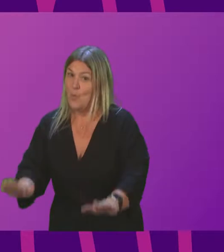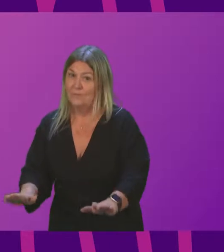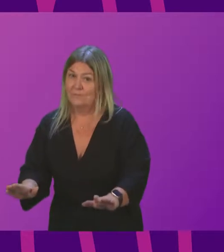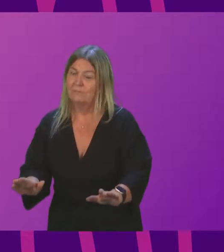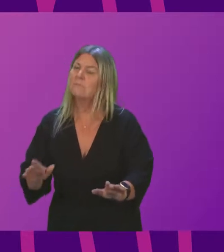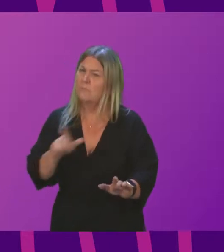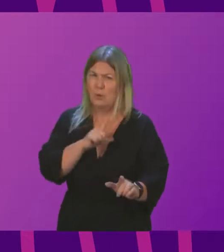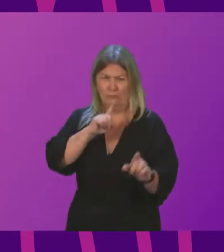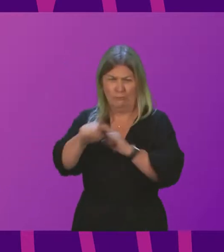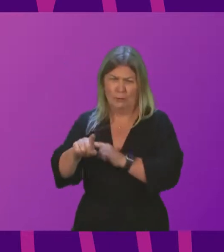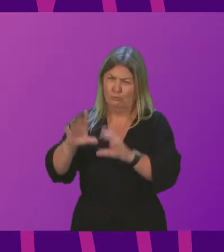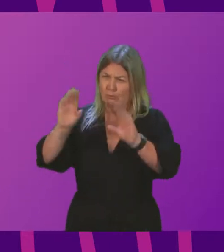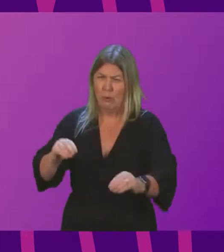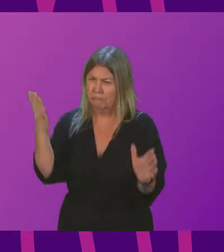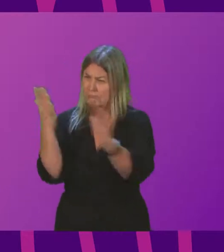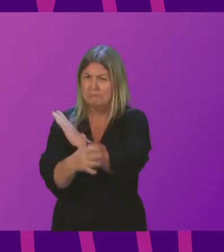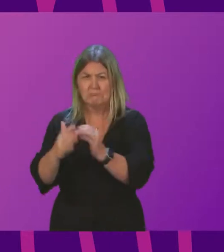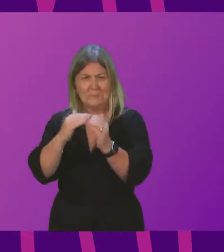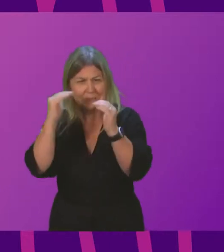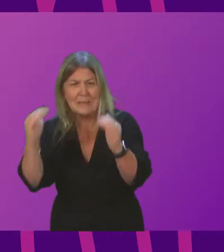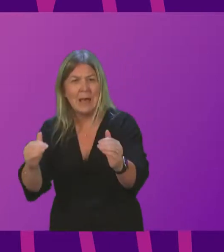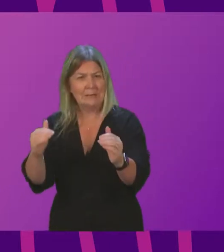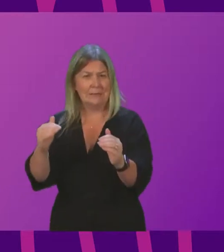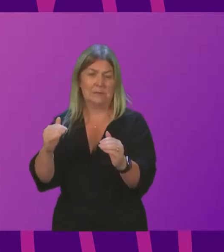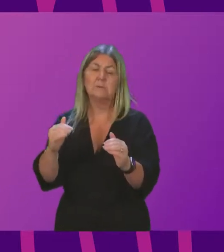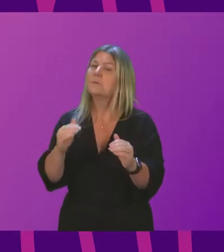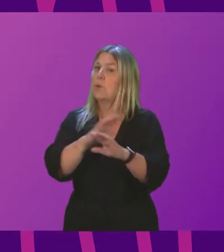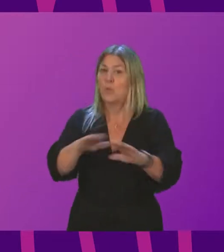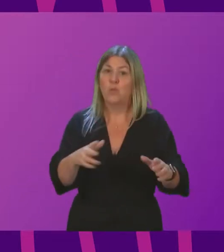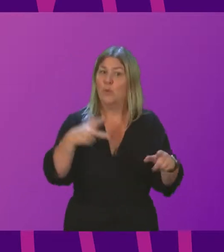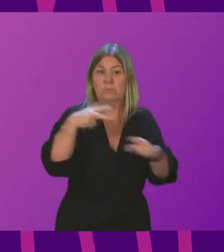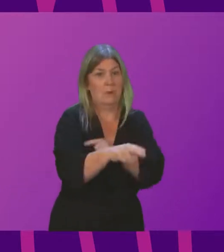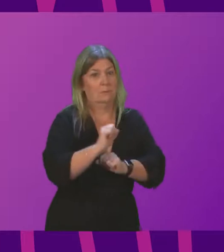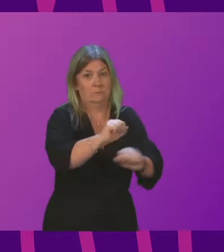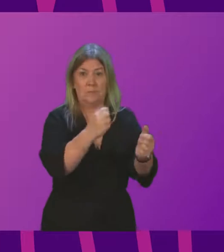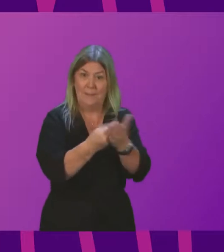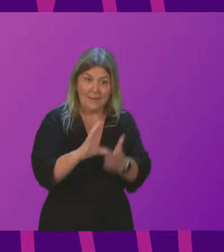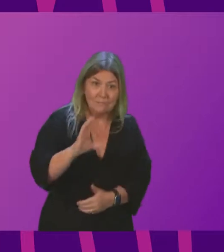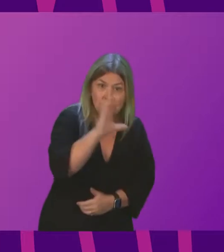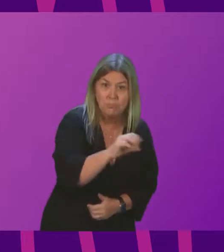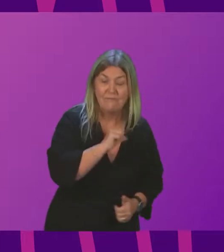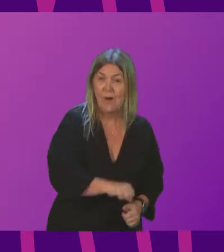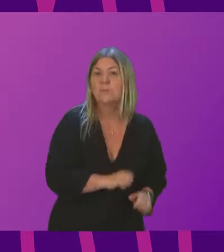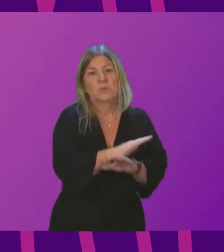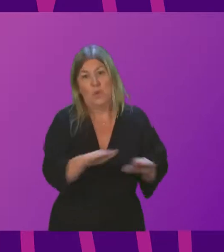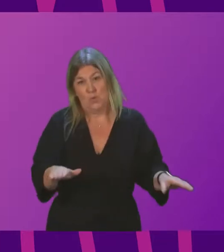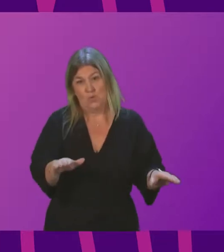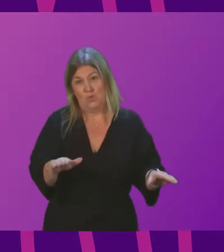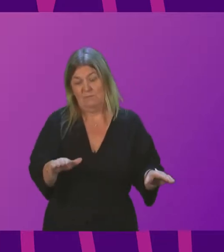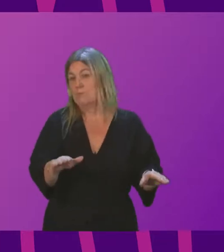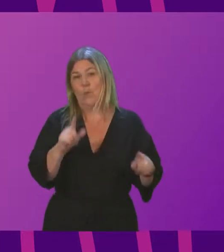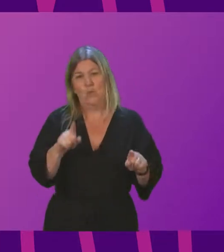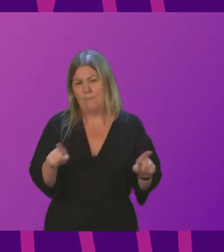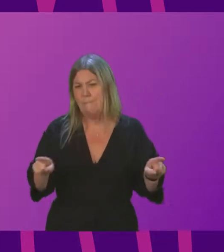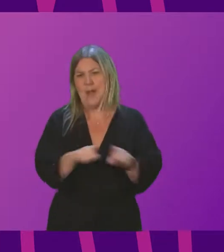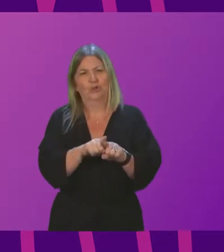standards and prices. We won't be cutting the level of payments that our farmers receive and we will fight UK Tory plans to treat agriculture payments